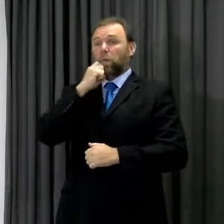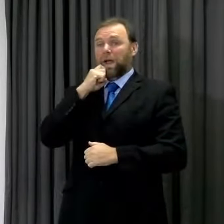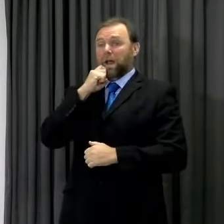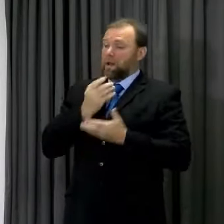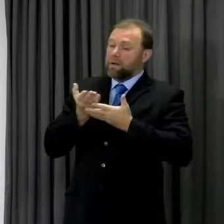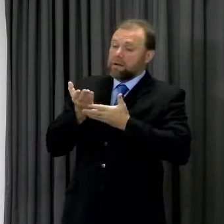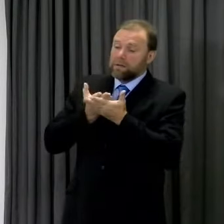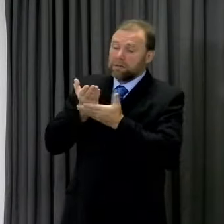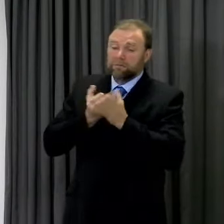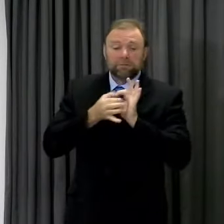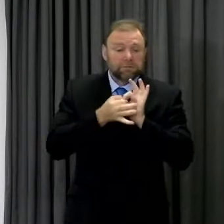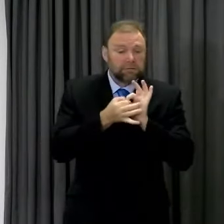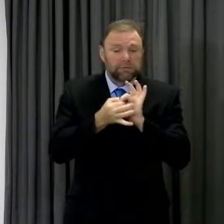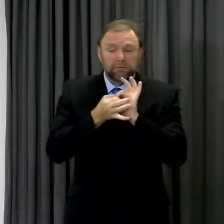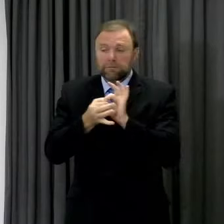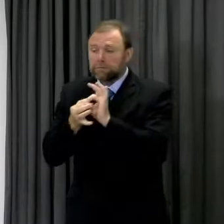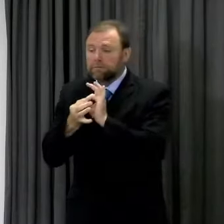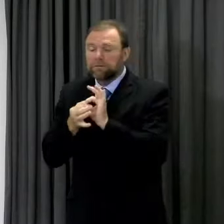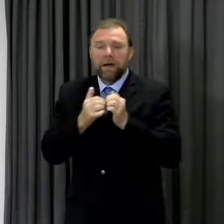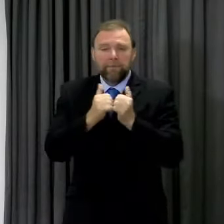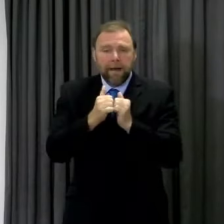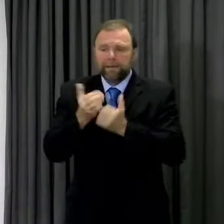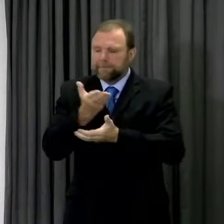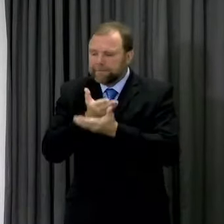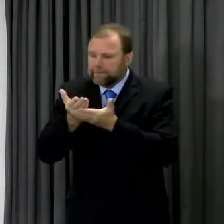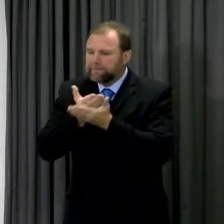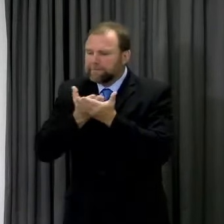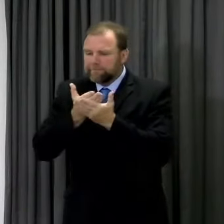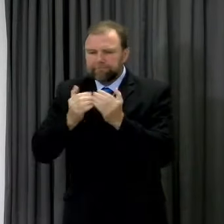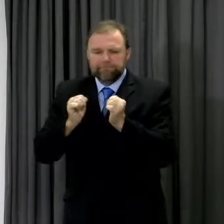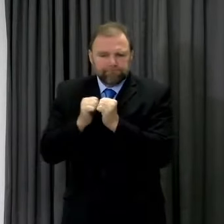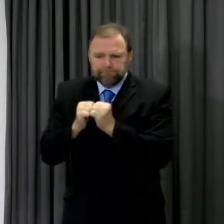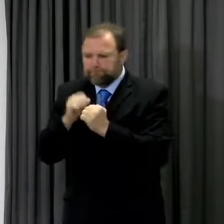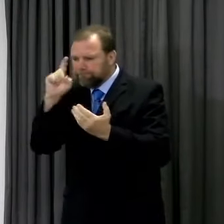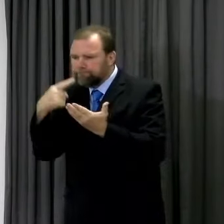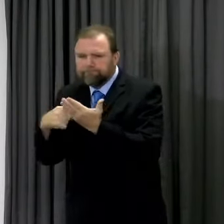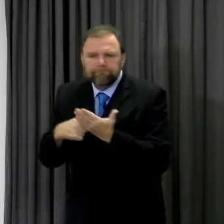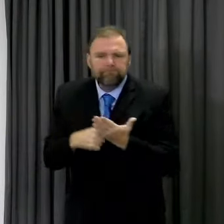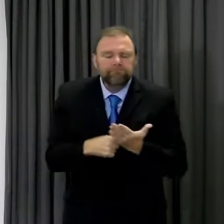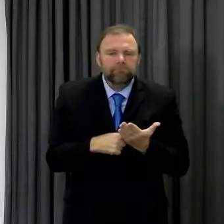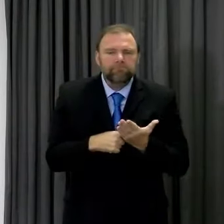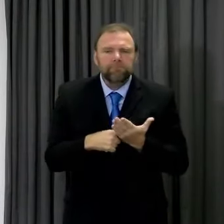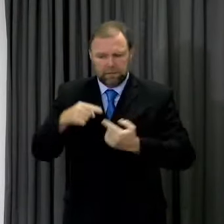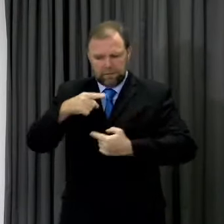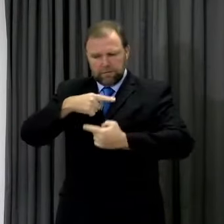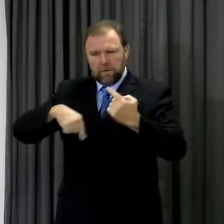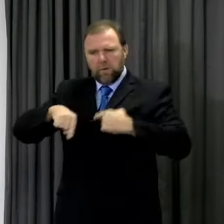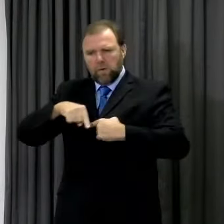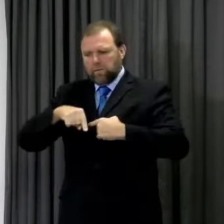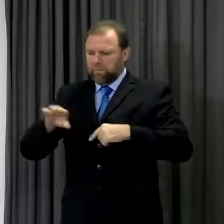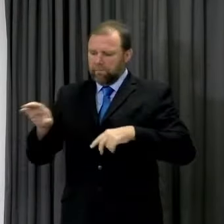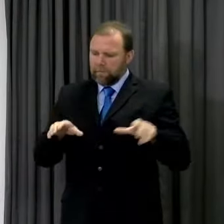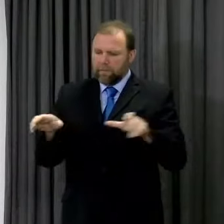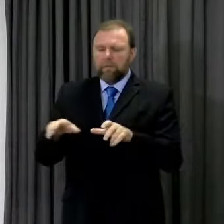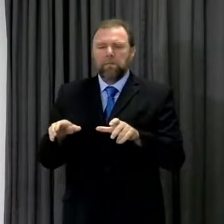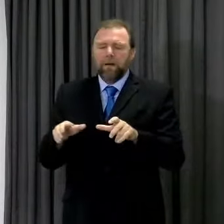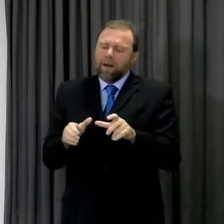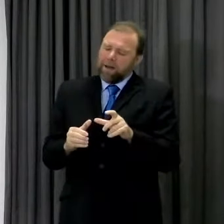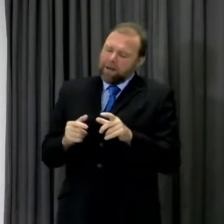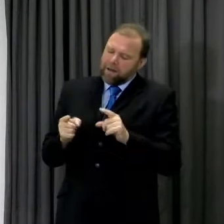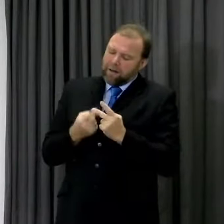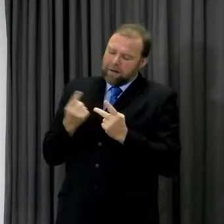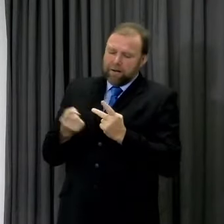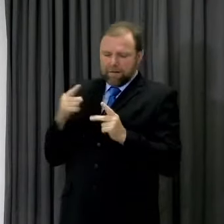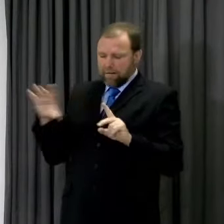to finalise the details of the new arrangements and to put in place a further major package